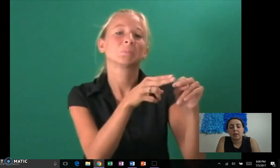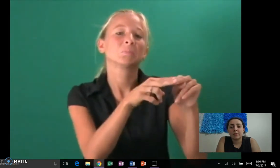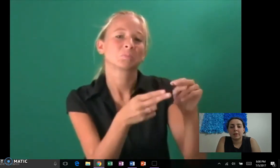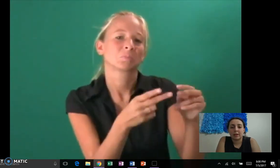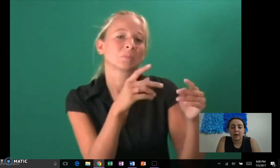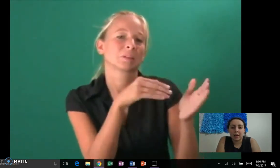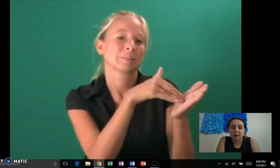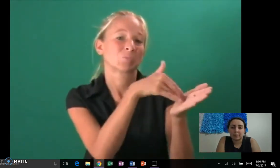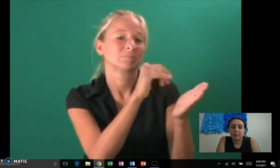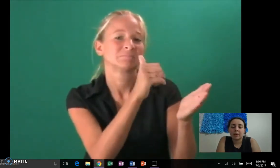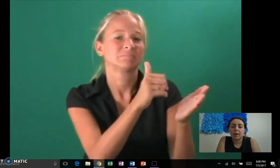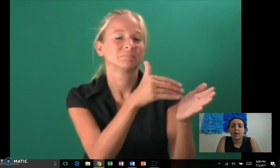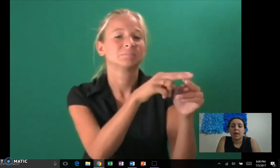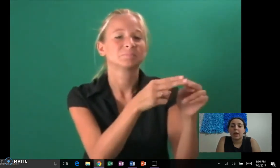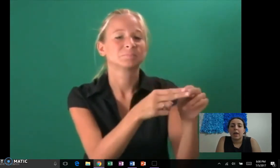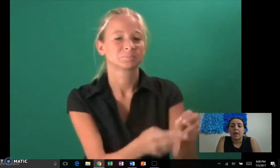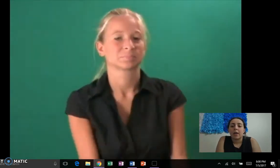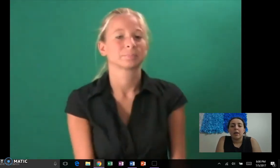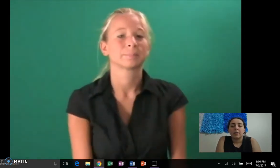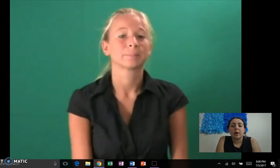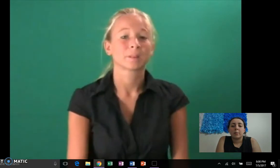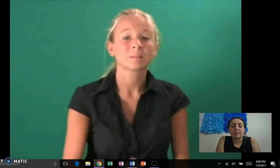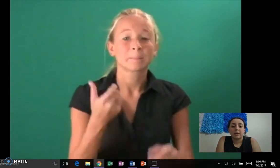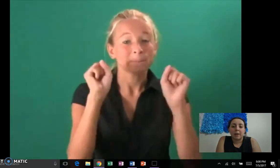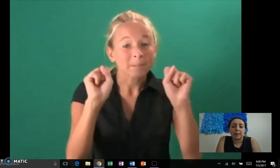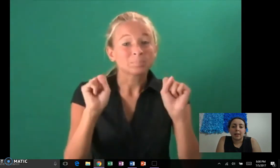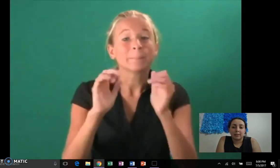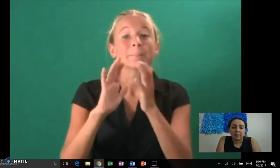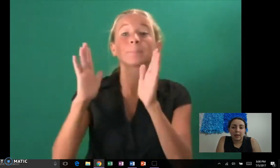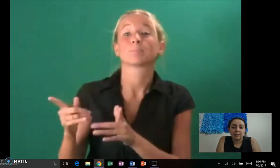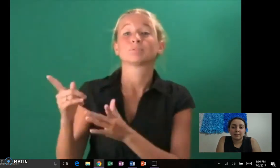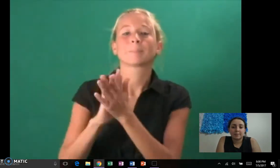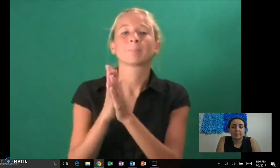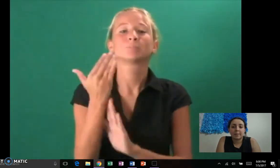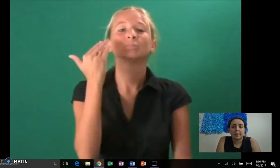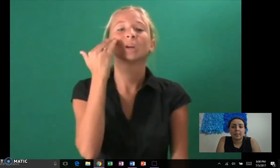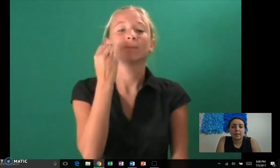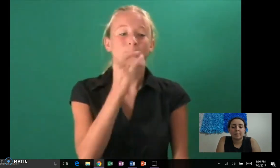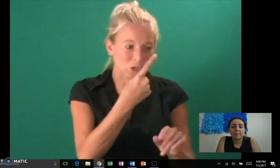And during that time, the outbreaks can happen less and less.